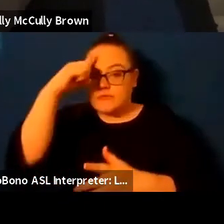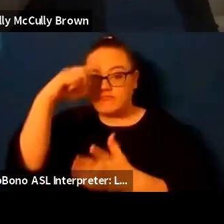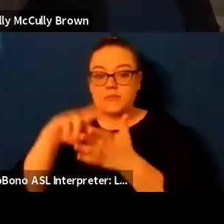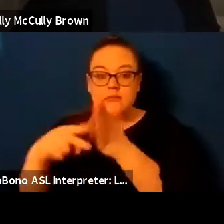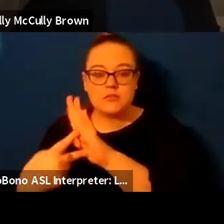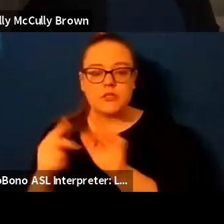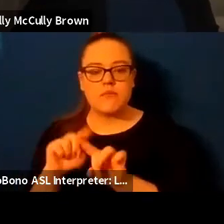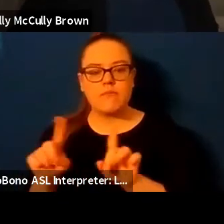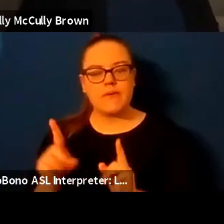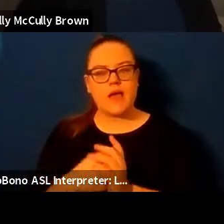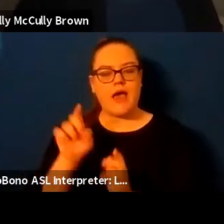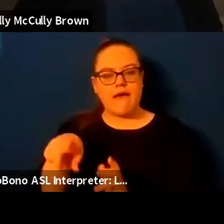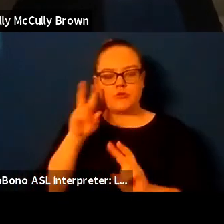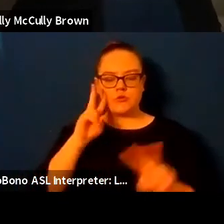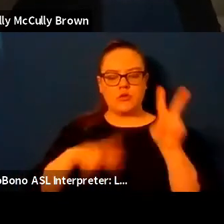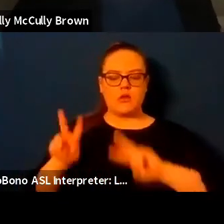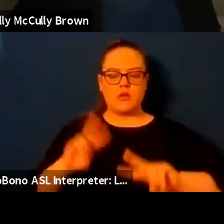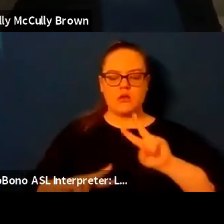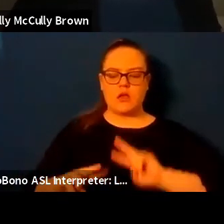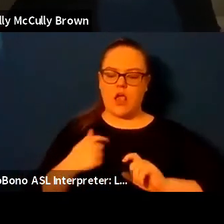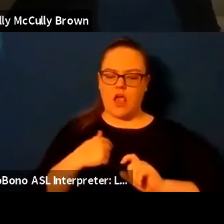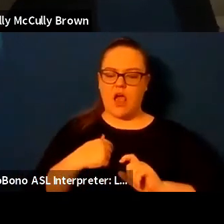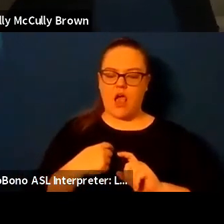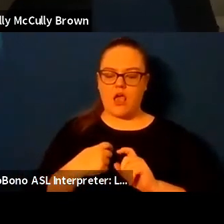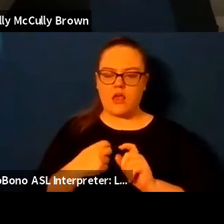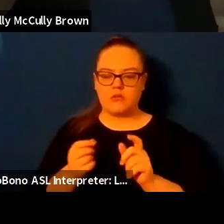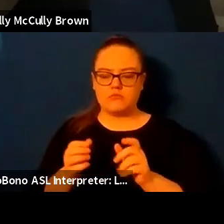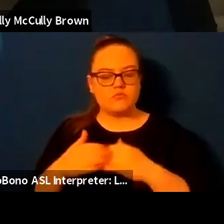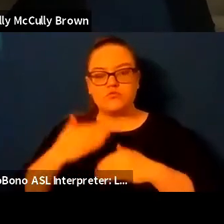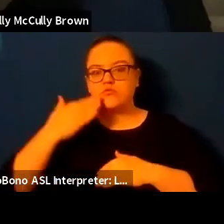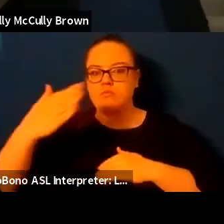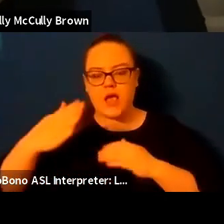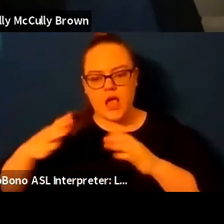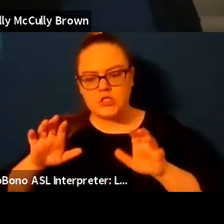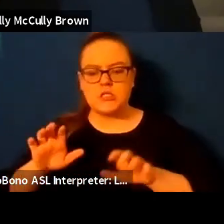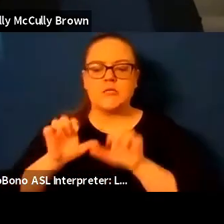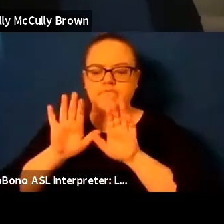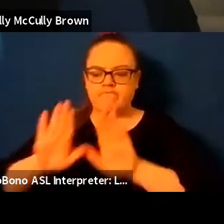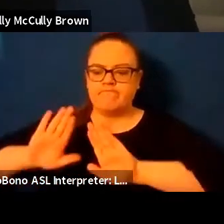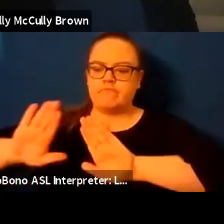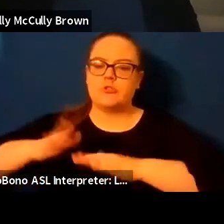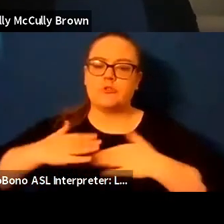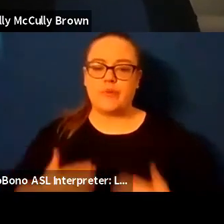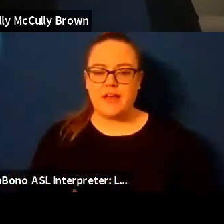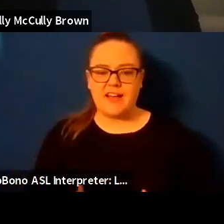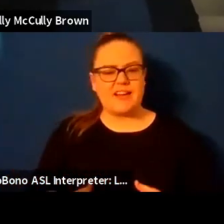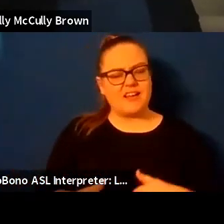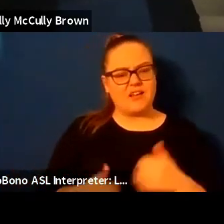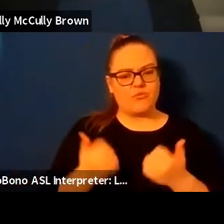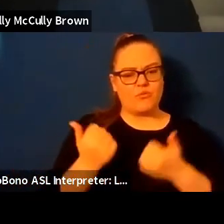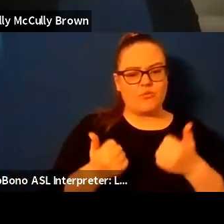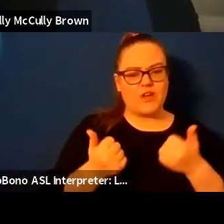i pushing too hard on what am i not pushing hard enough on in what ways am i being constructive in what ways am i being destructive